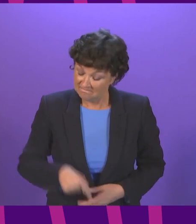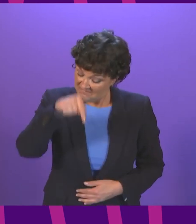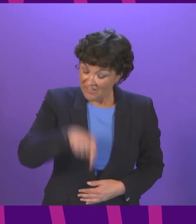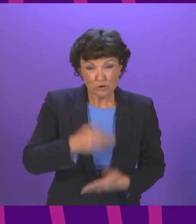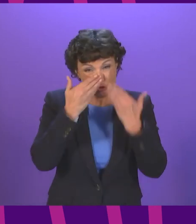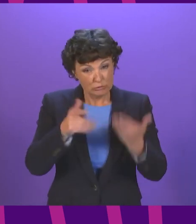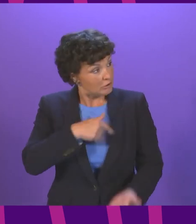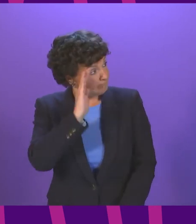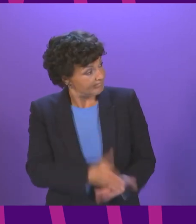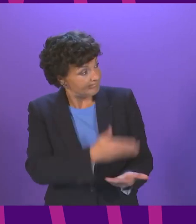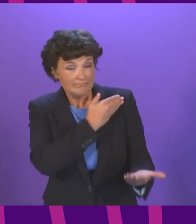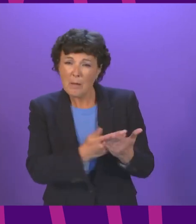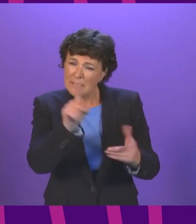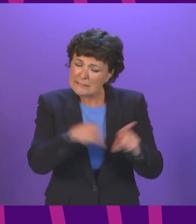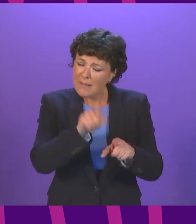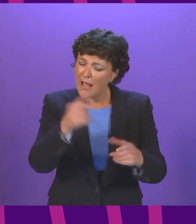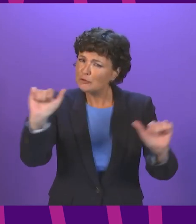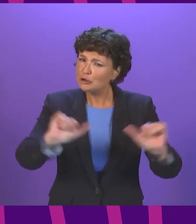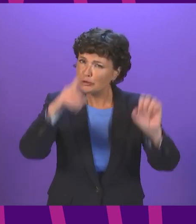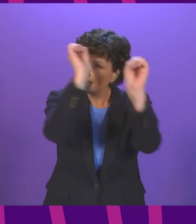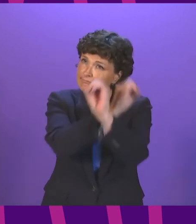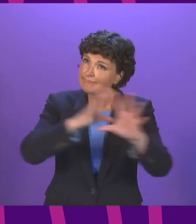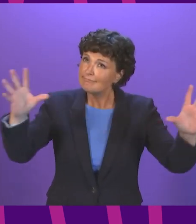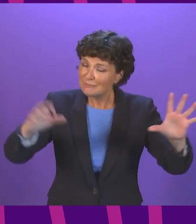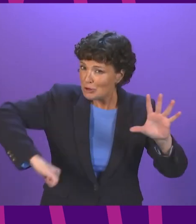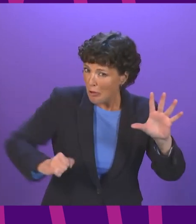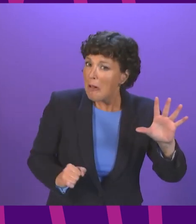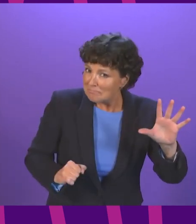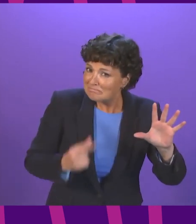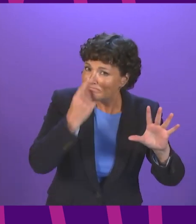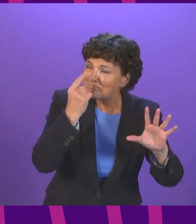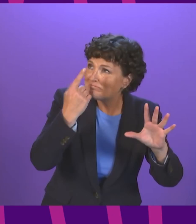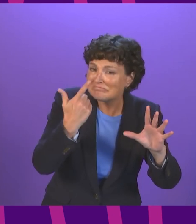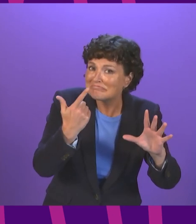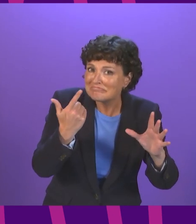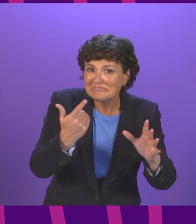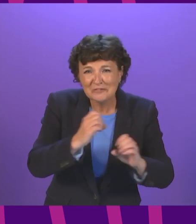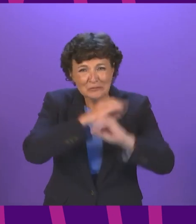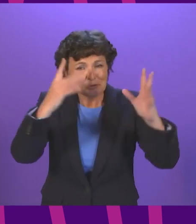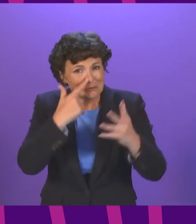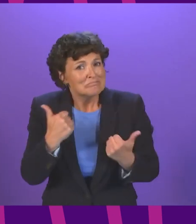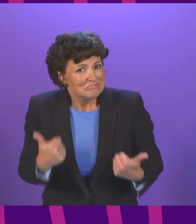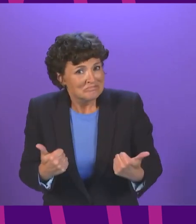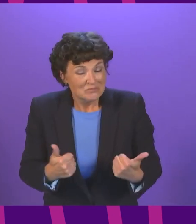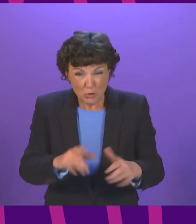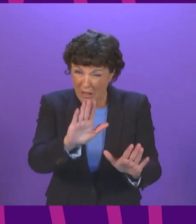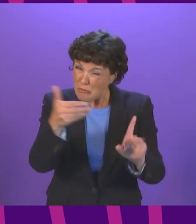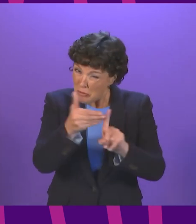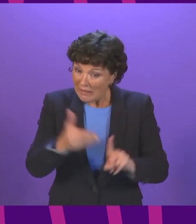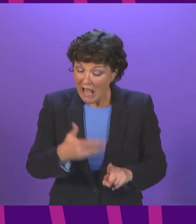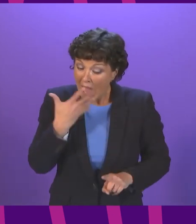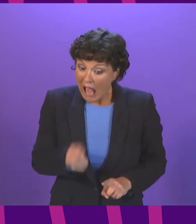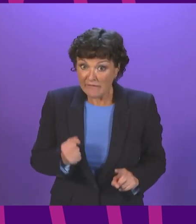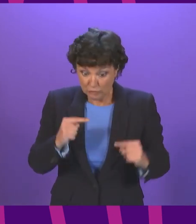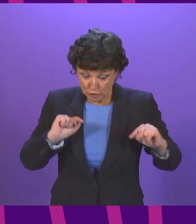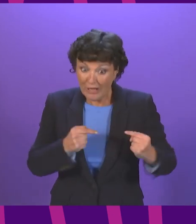also looks forward with confidence and ambition to a brighter future It recognises that out of the many challenges we currently face a better